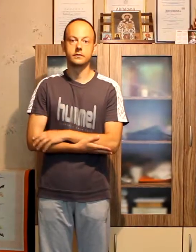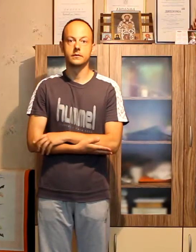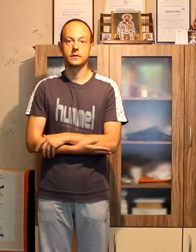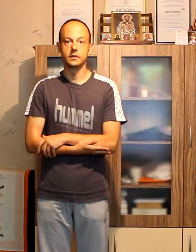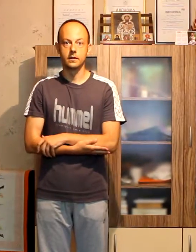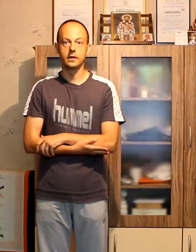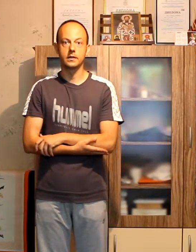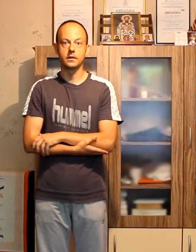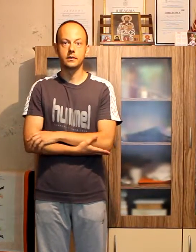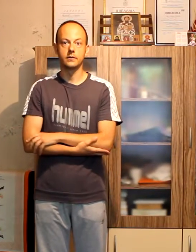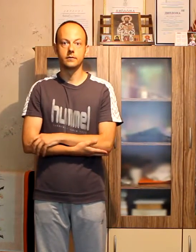That's it.